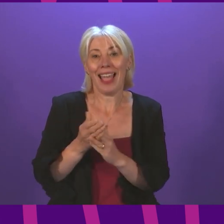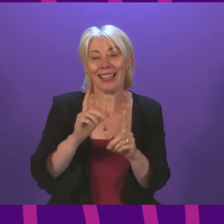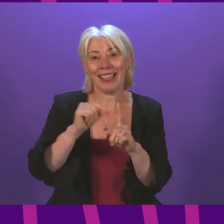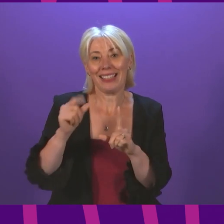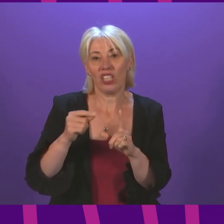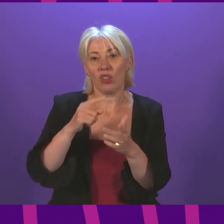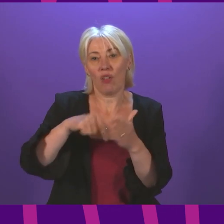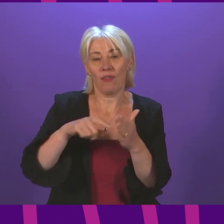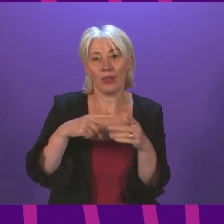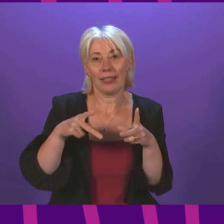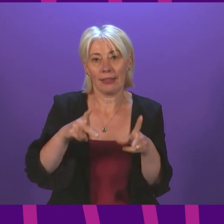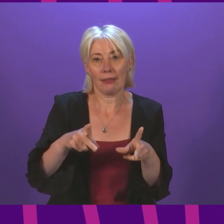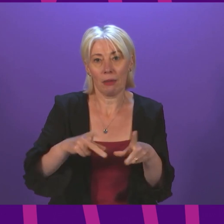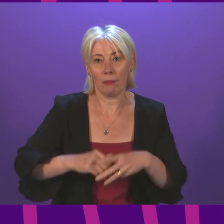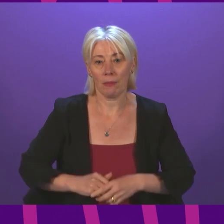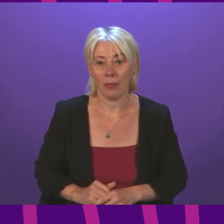system.